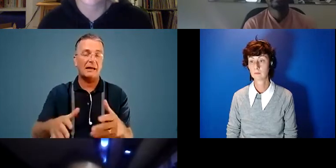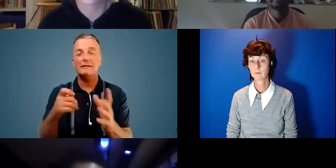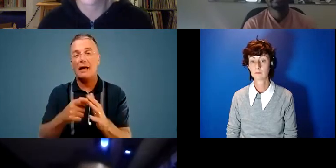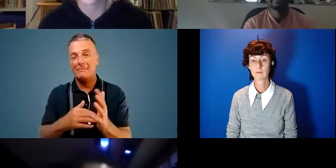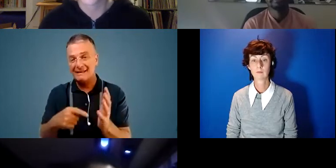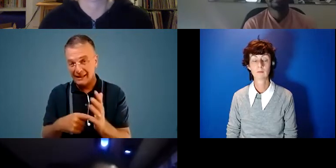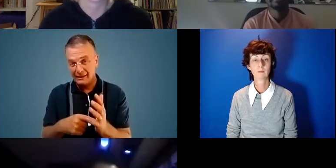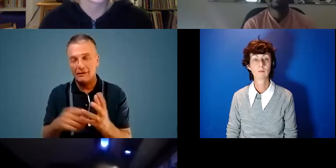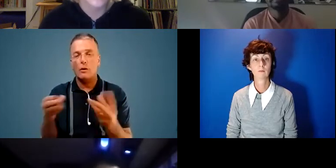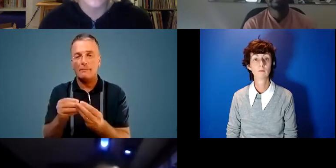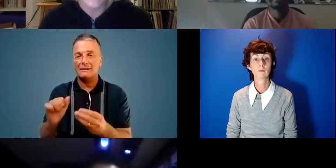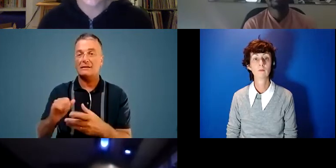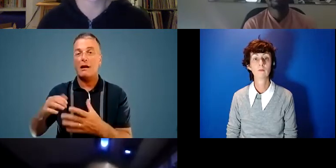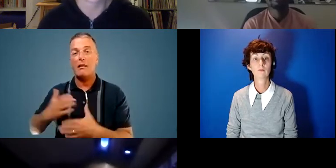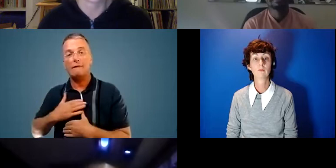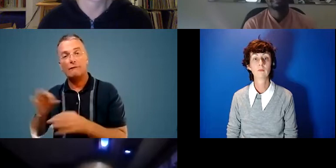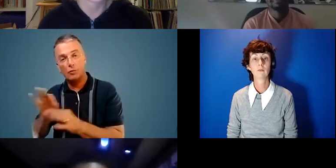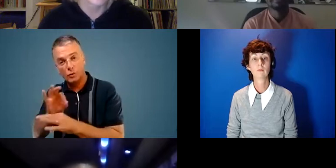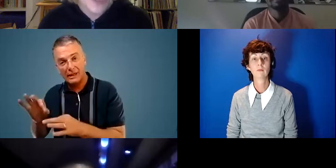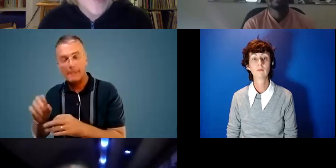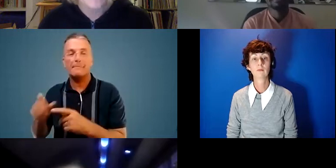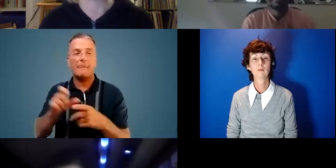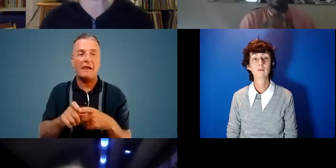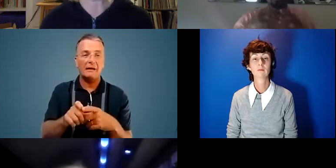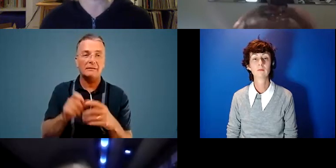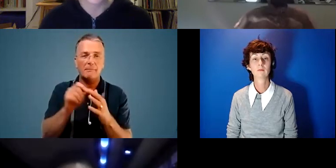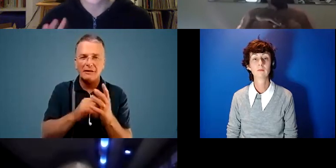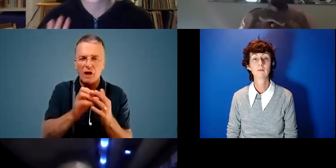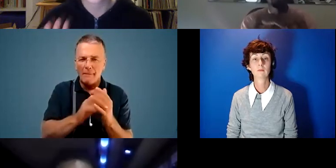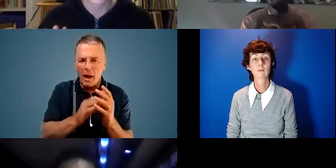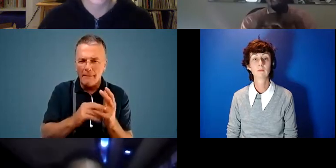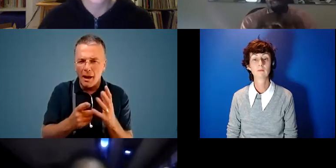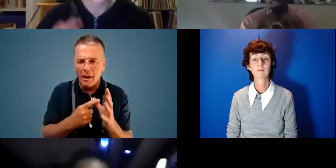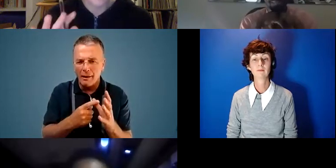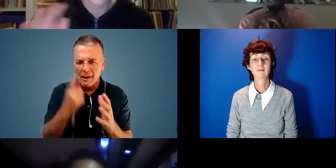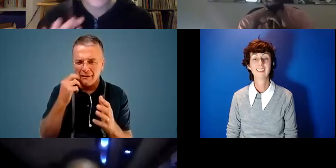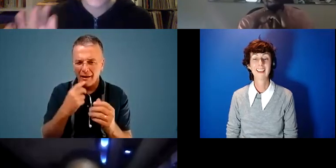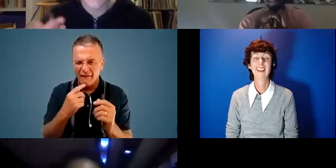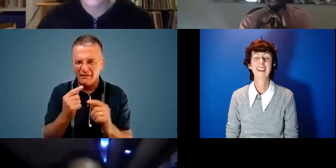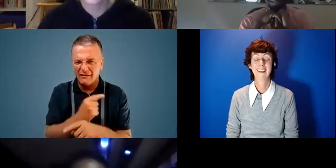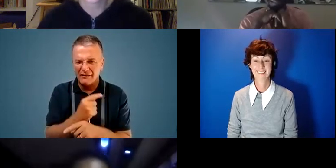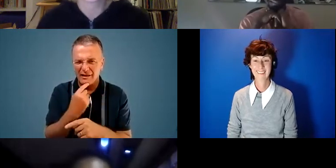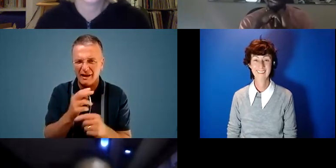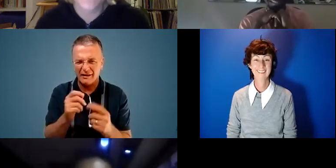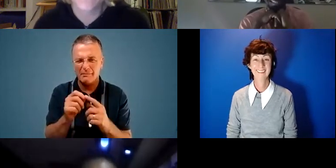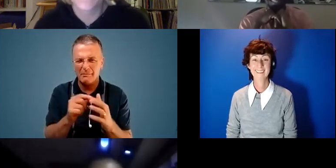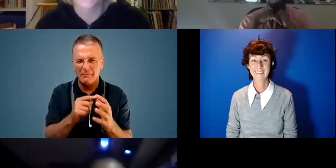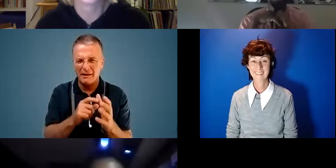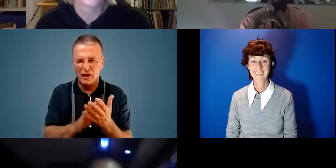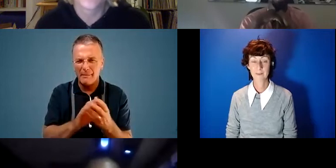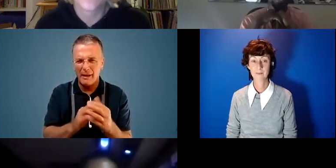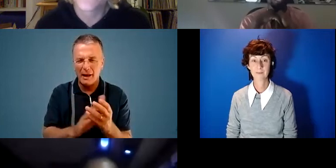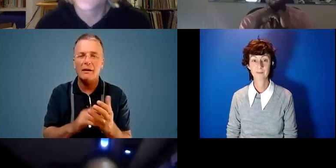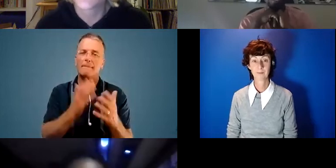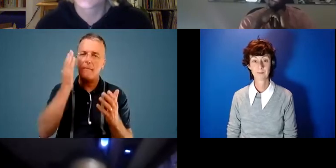combines his love for music and Pachamama, I think I butchered that, correct me, and Mother Earth,